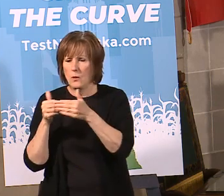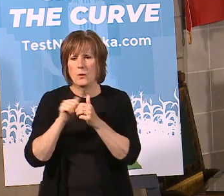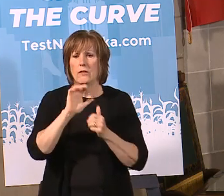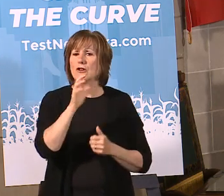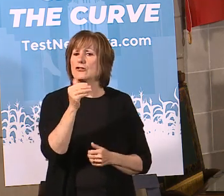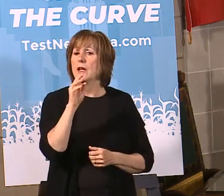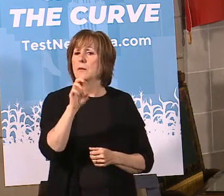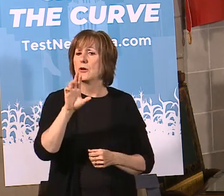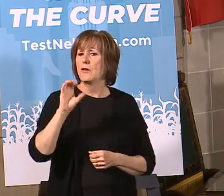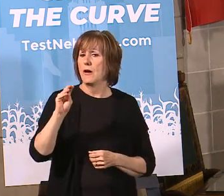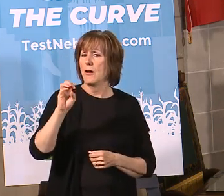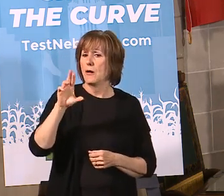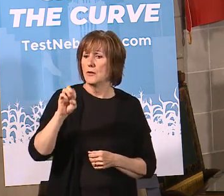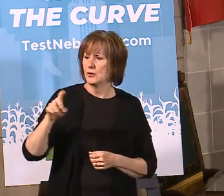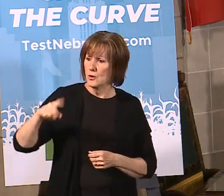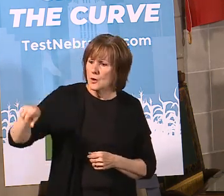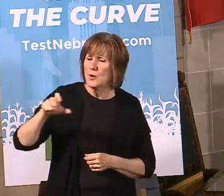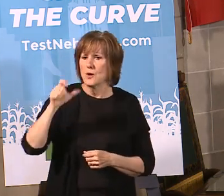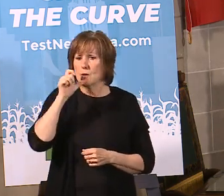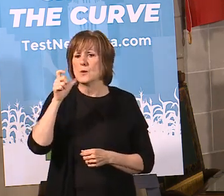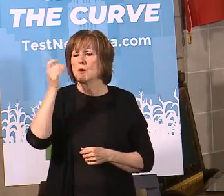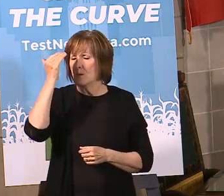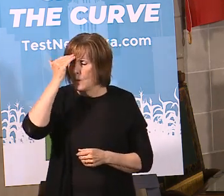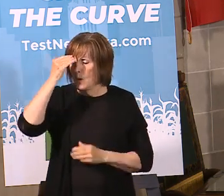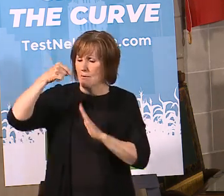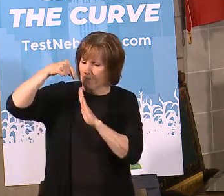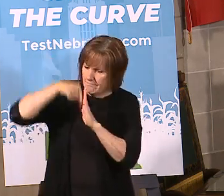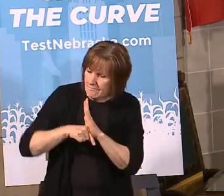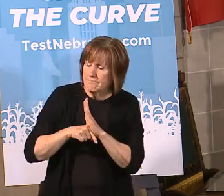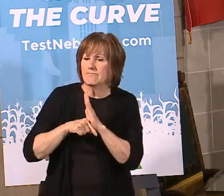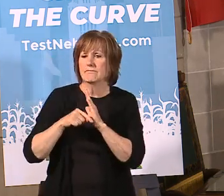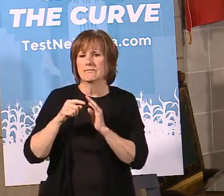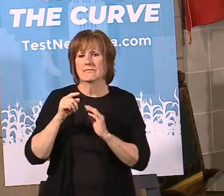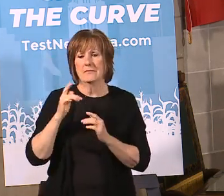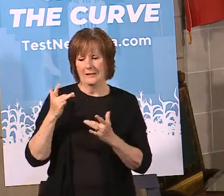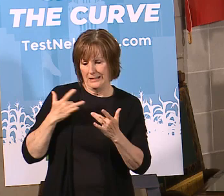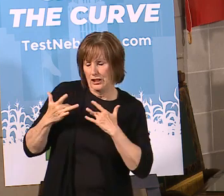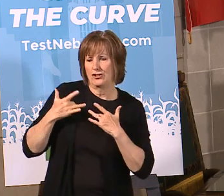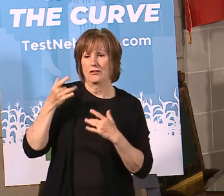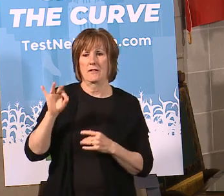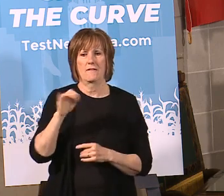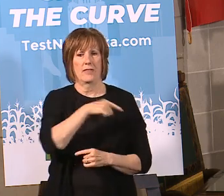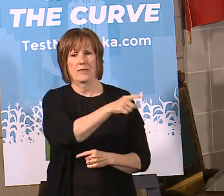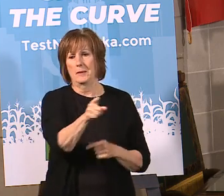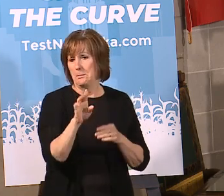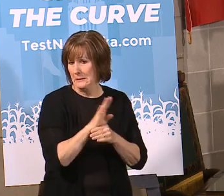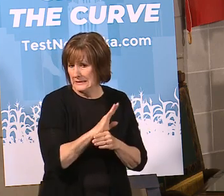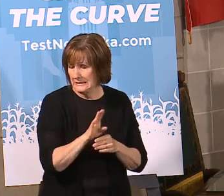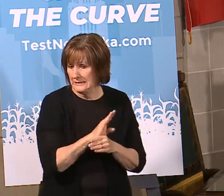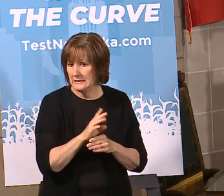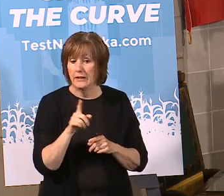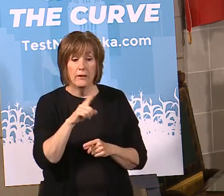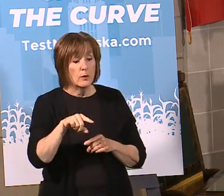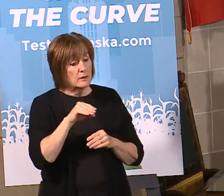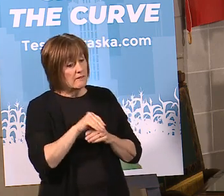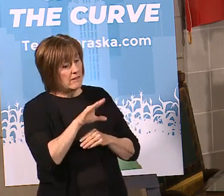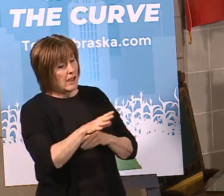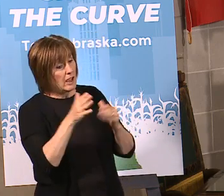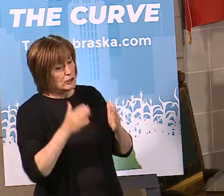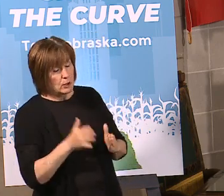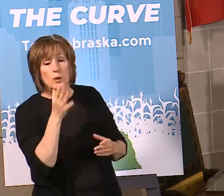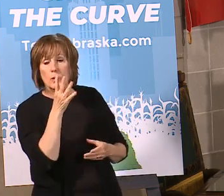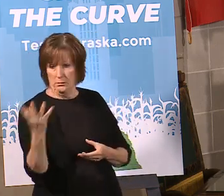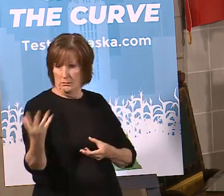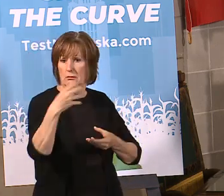who are intimately acquainted with the concerns of the business community. These advisors will remain engaged